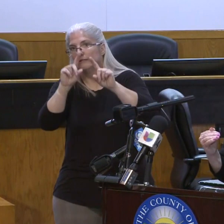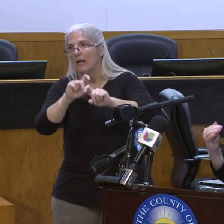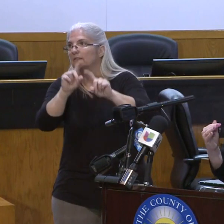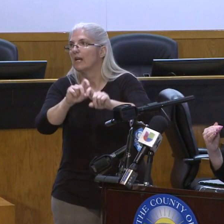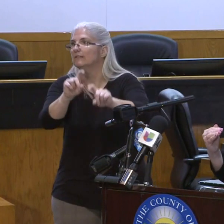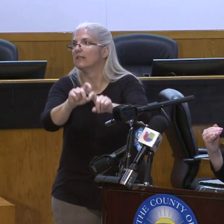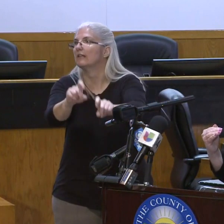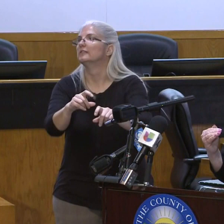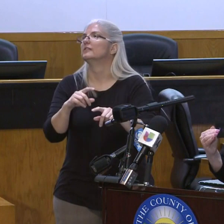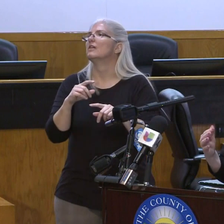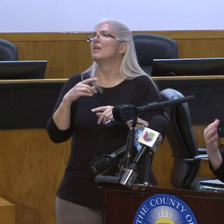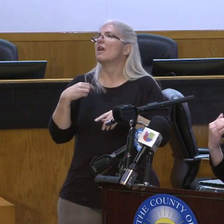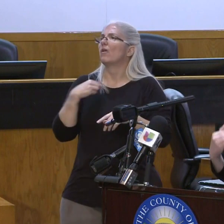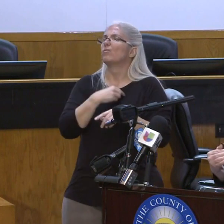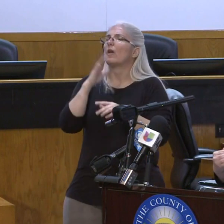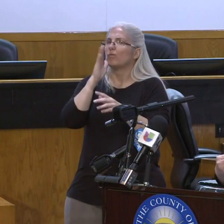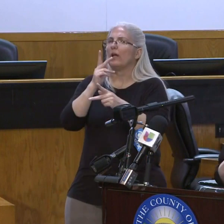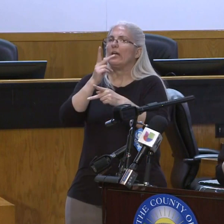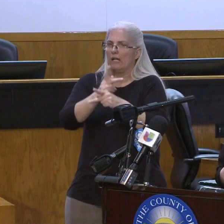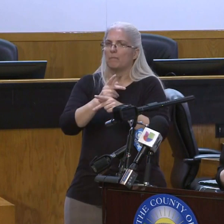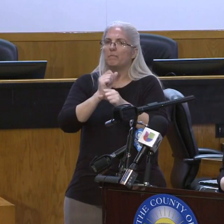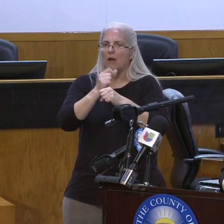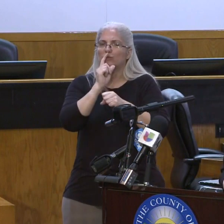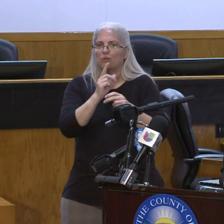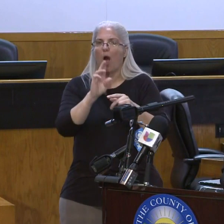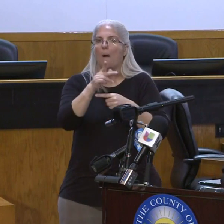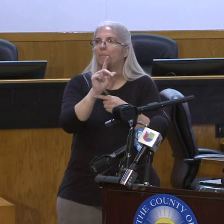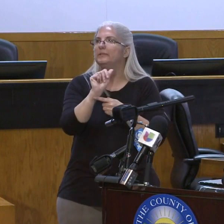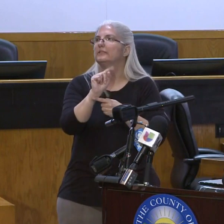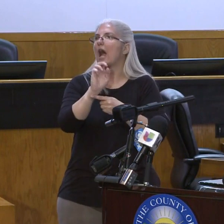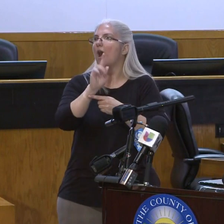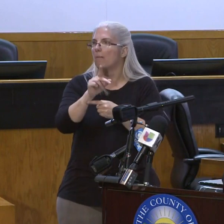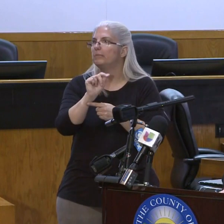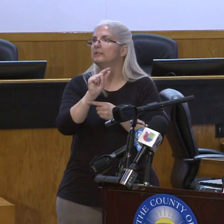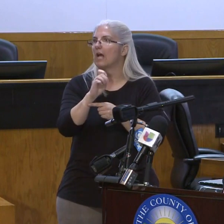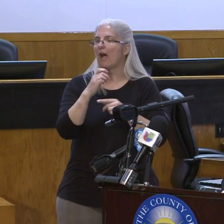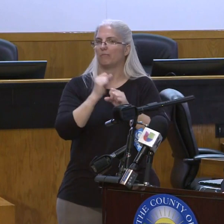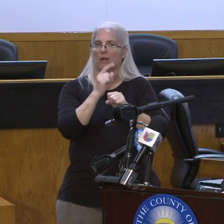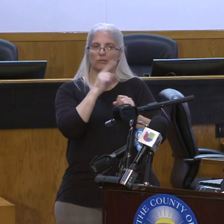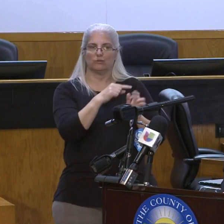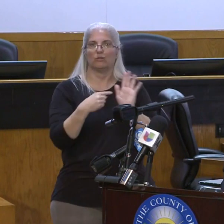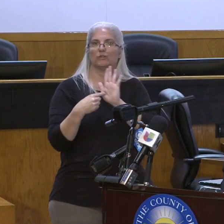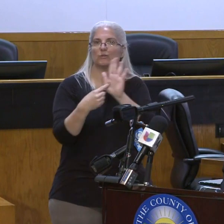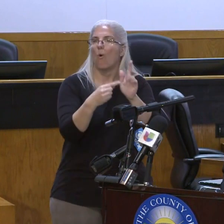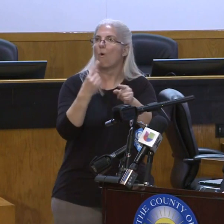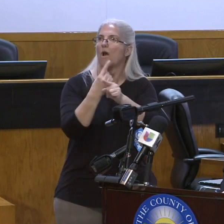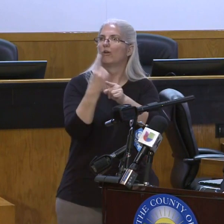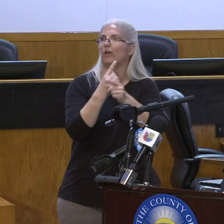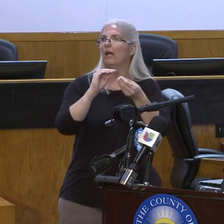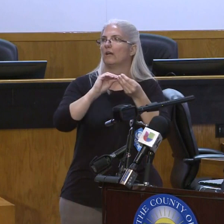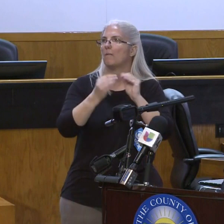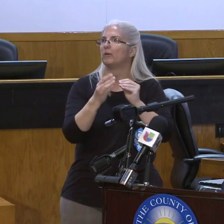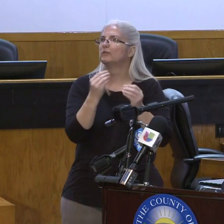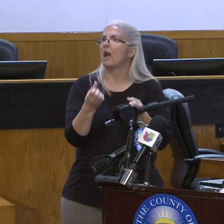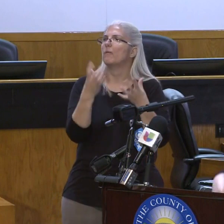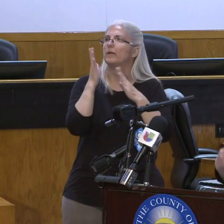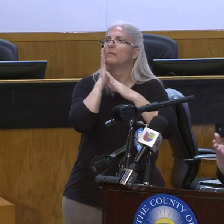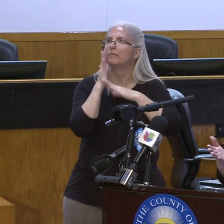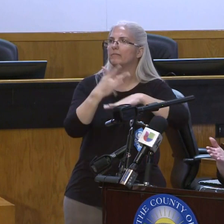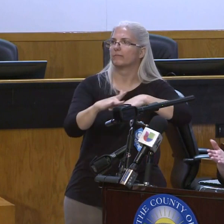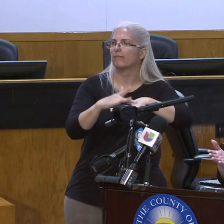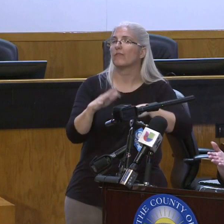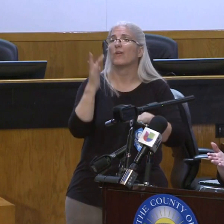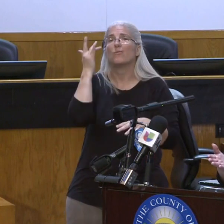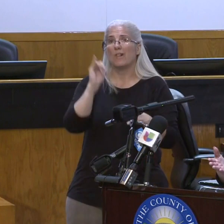updating those databases and one that reflects what our needs are for the hospital. The reason this is so important is we want you to know